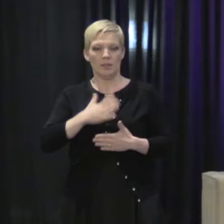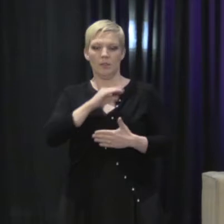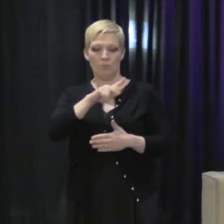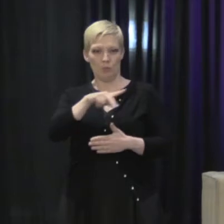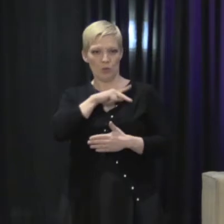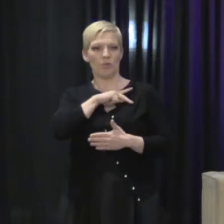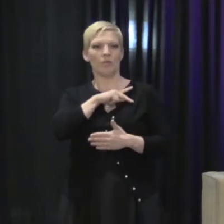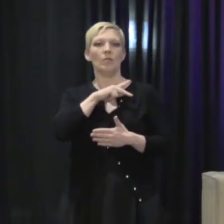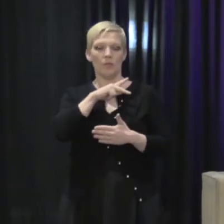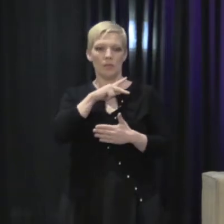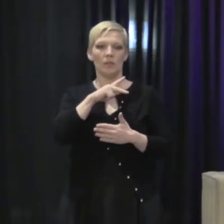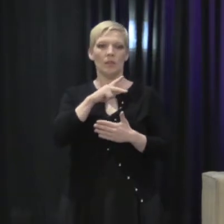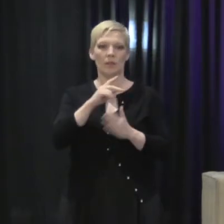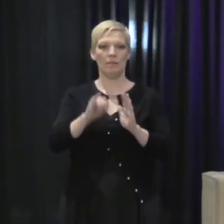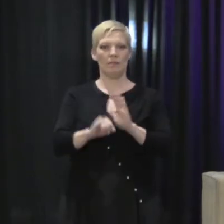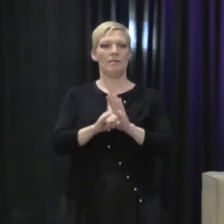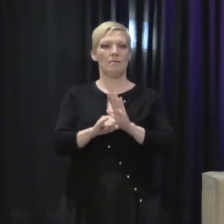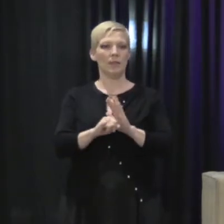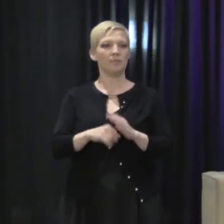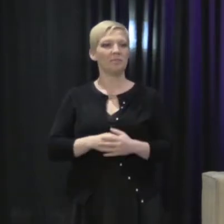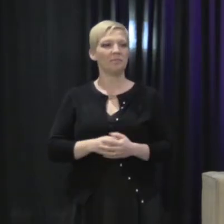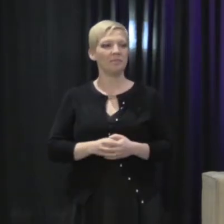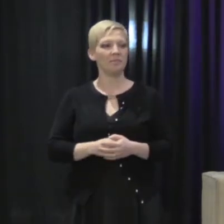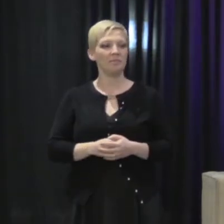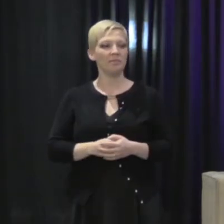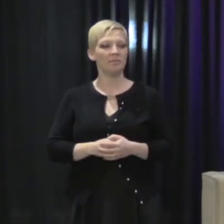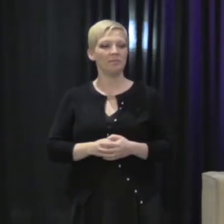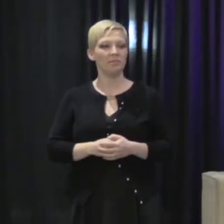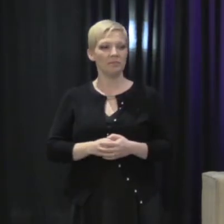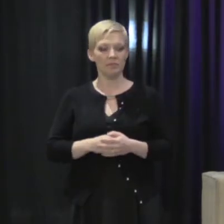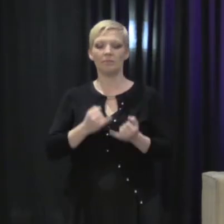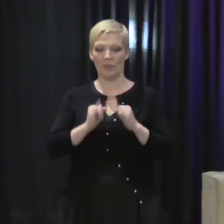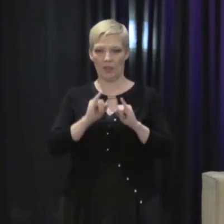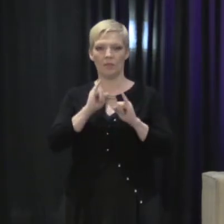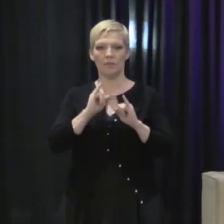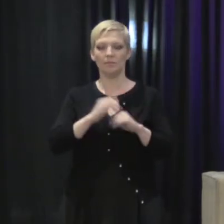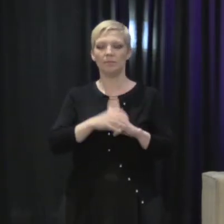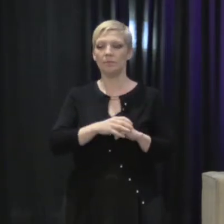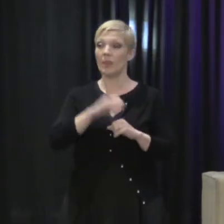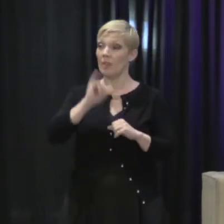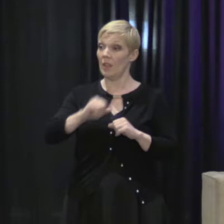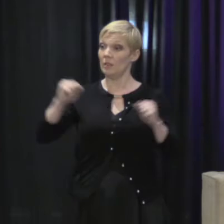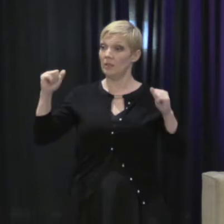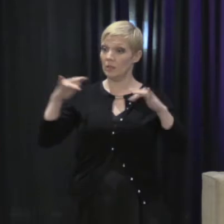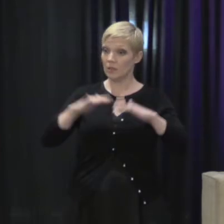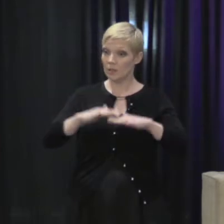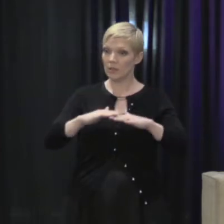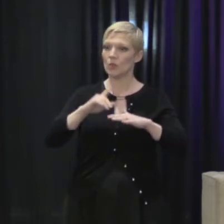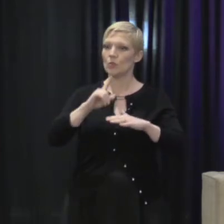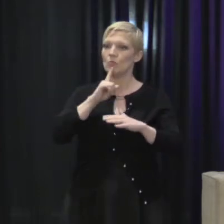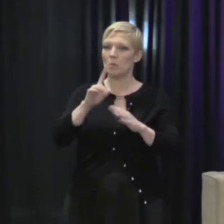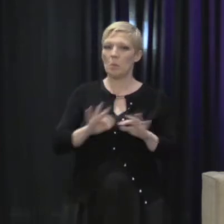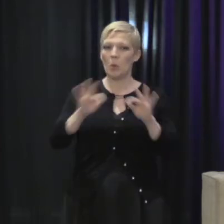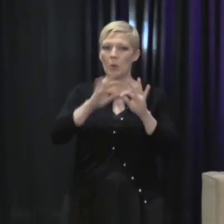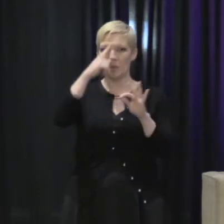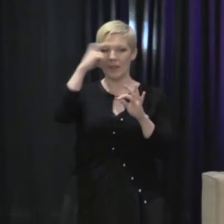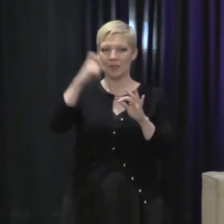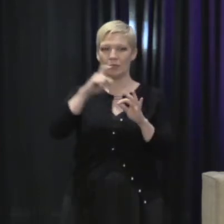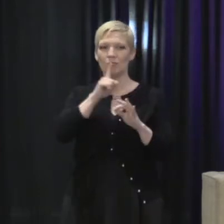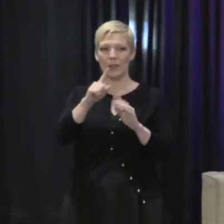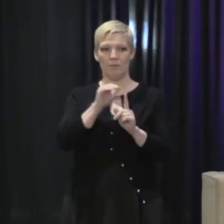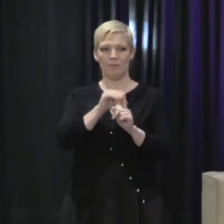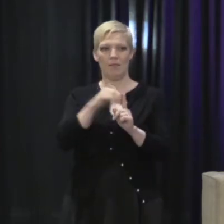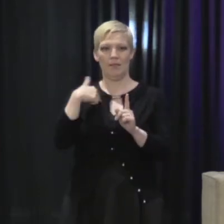And I just want to remind all of us, gatherings like this summit are so important for reminding us of our spirit, of our principles and our